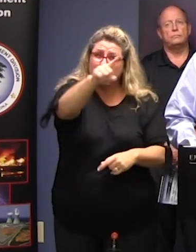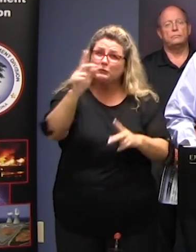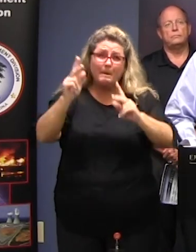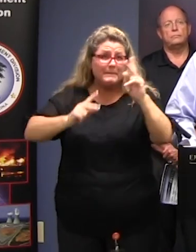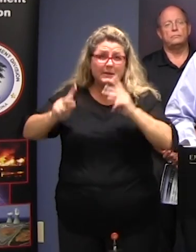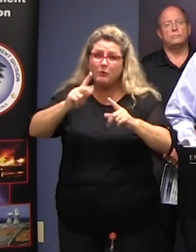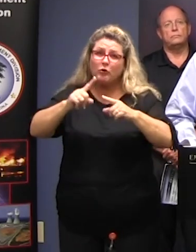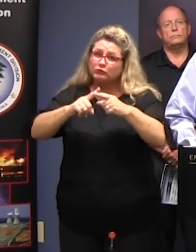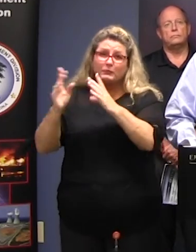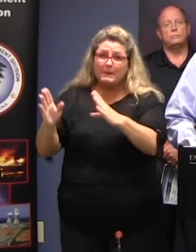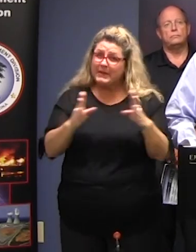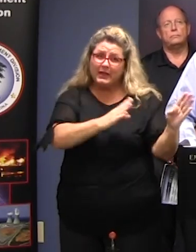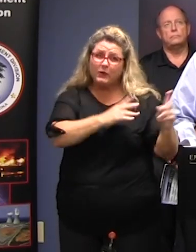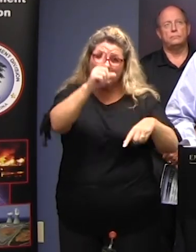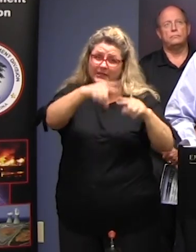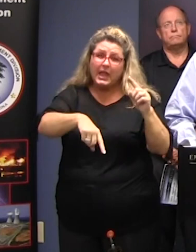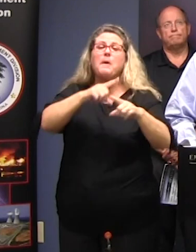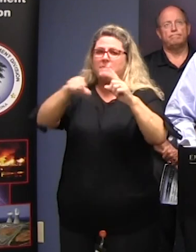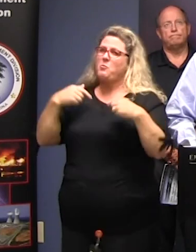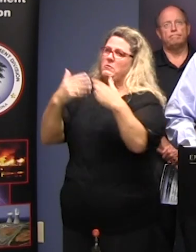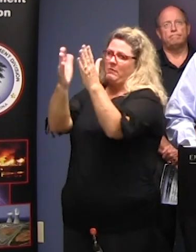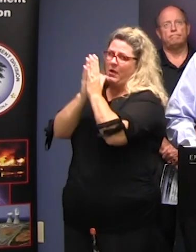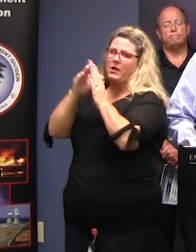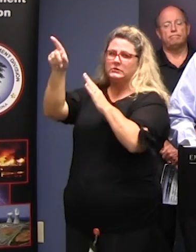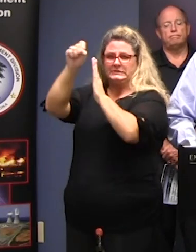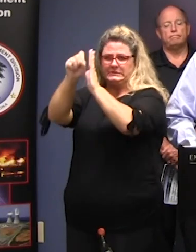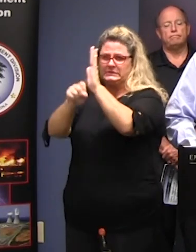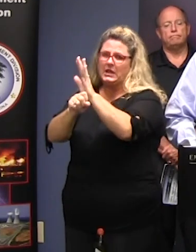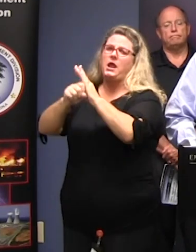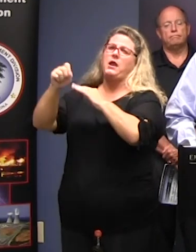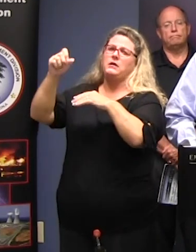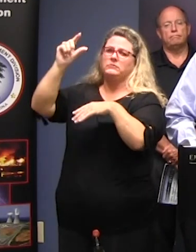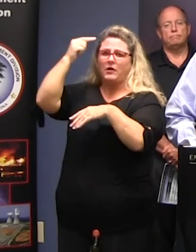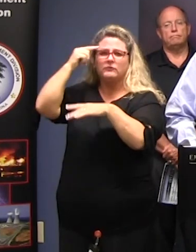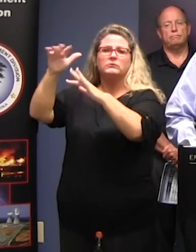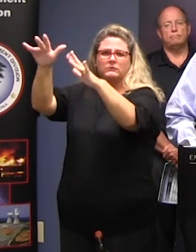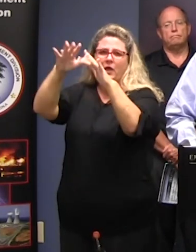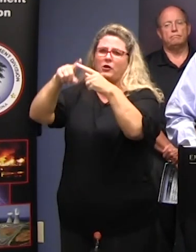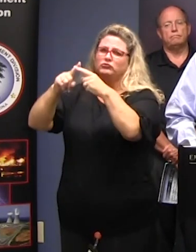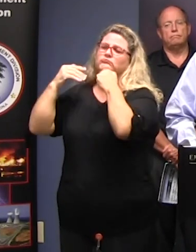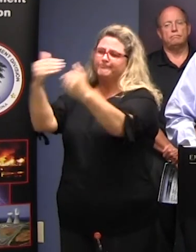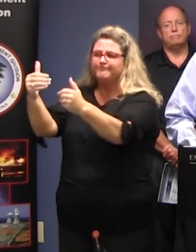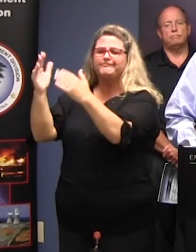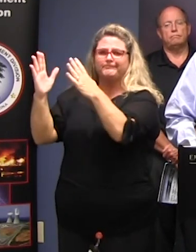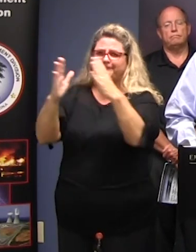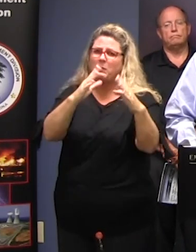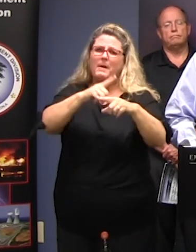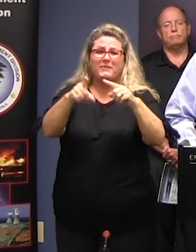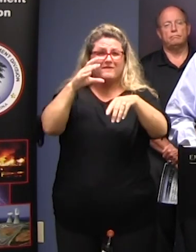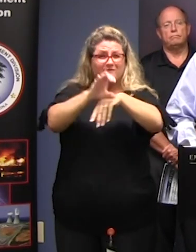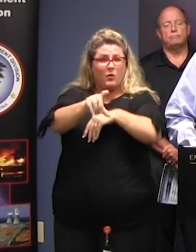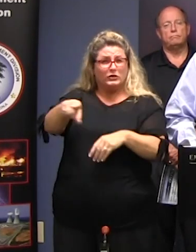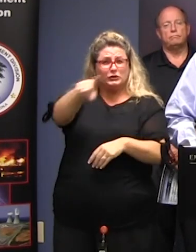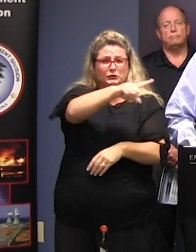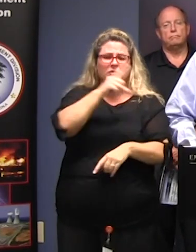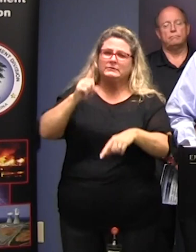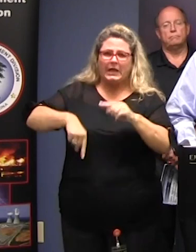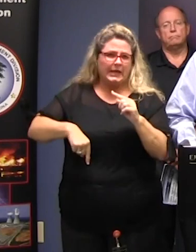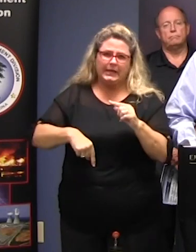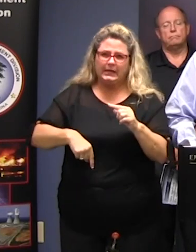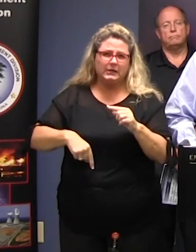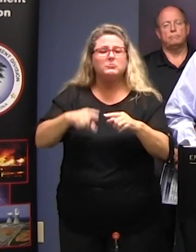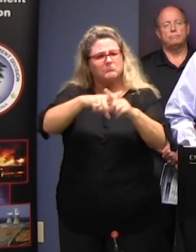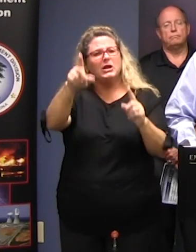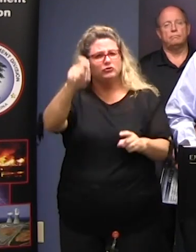prepare So that's why we are urging the citizens to prepare now is a good time as kim stenson mentioned to